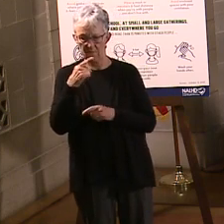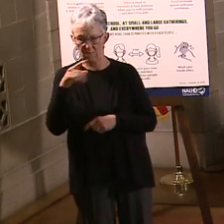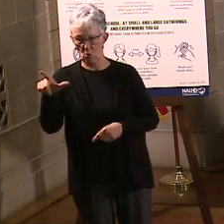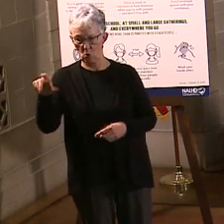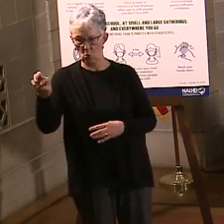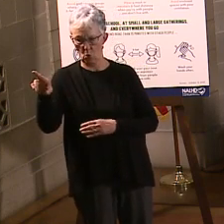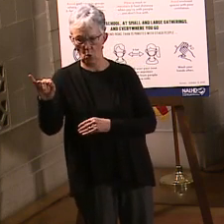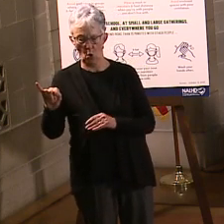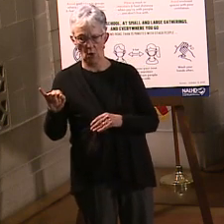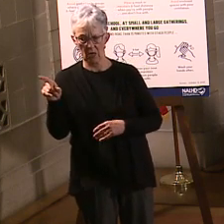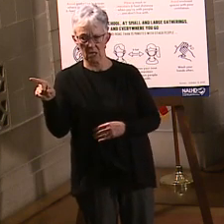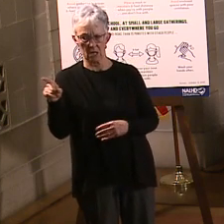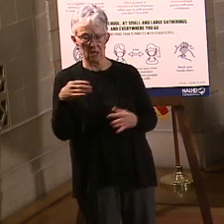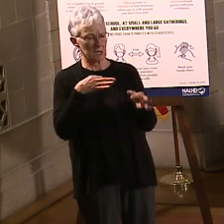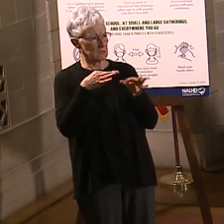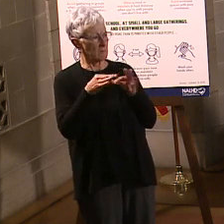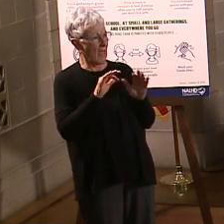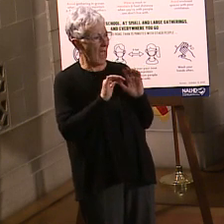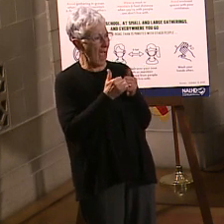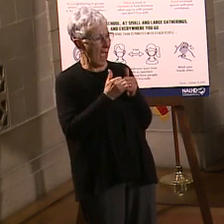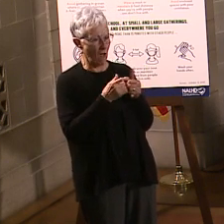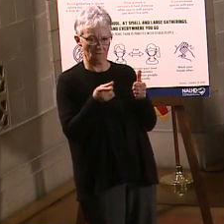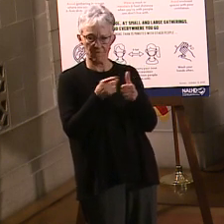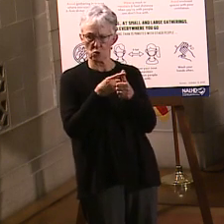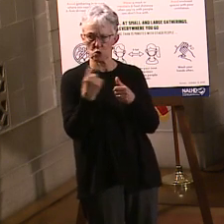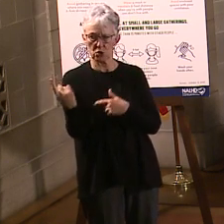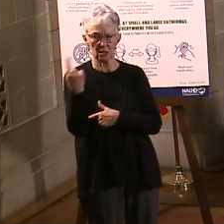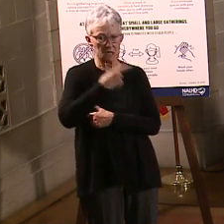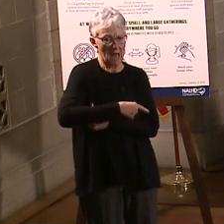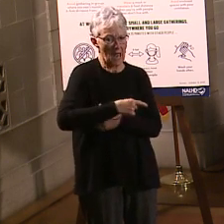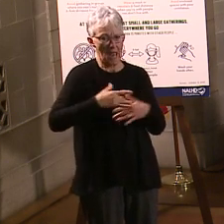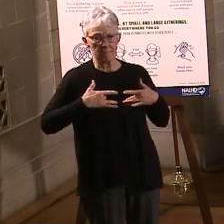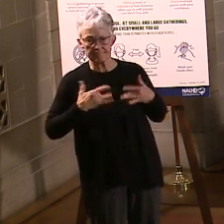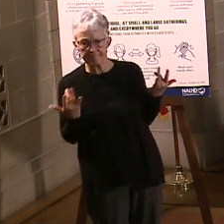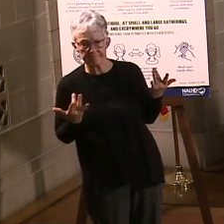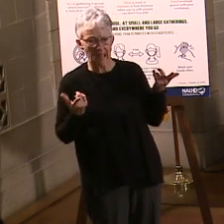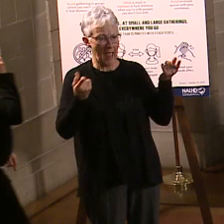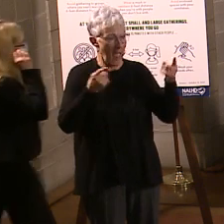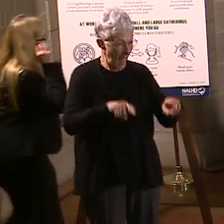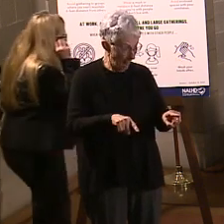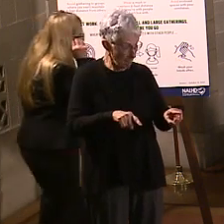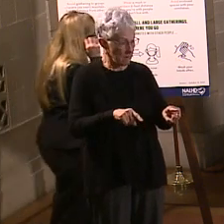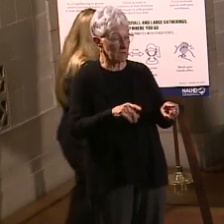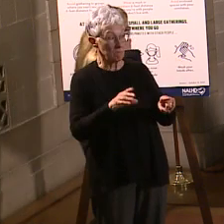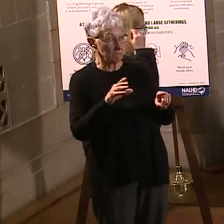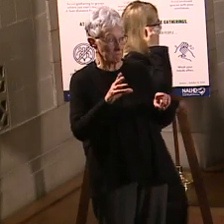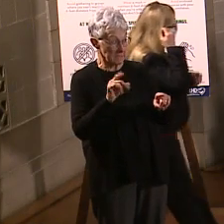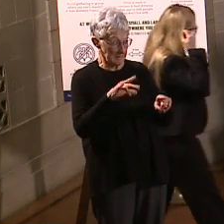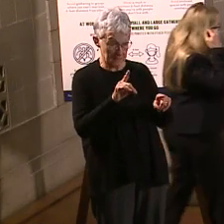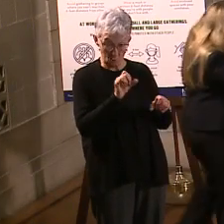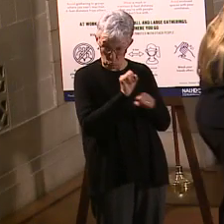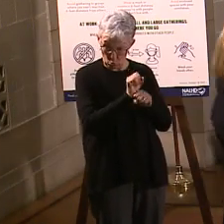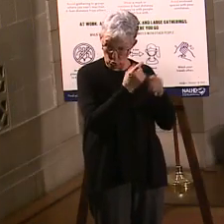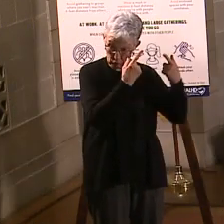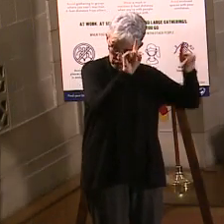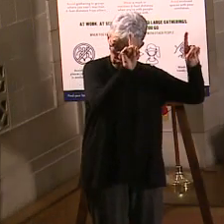just talk about just how the, you know, first day went with regard to being able to handle capacity and all that sort of stuff.